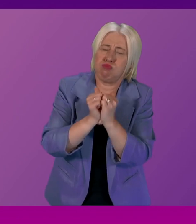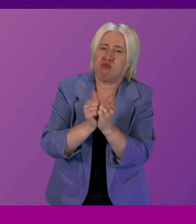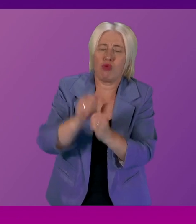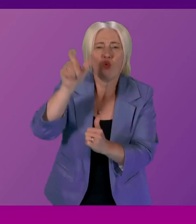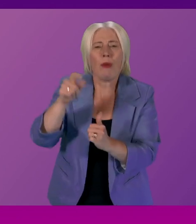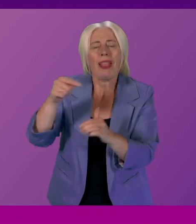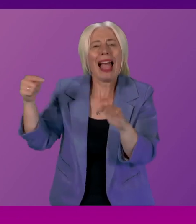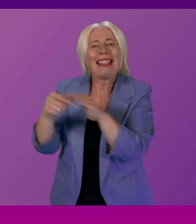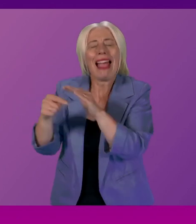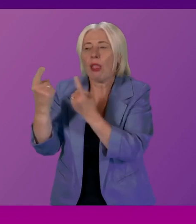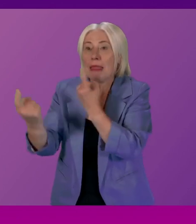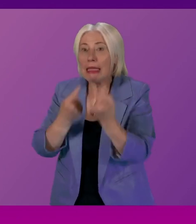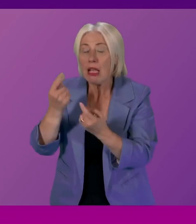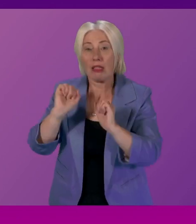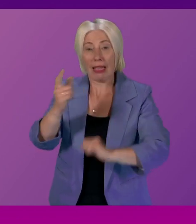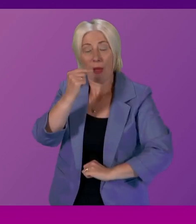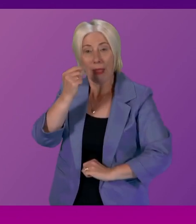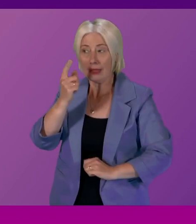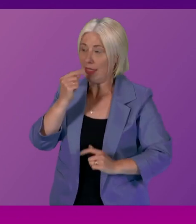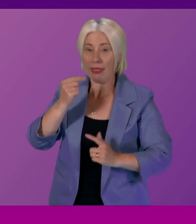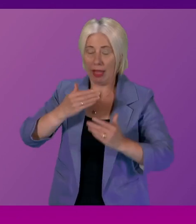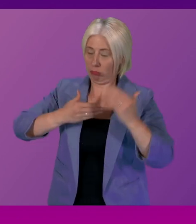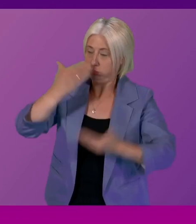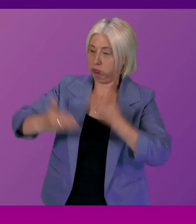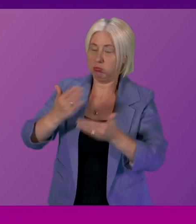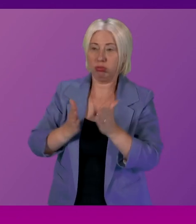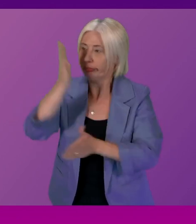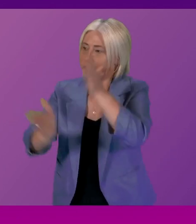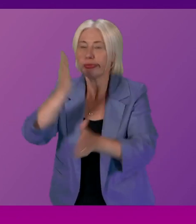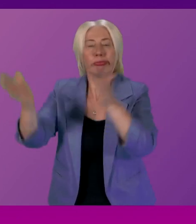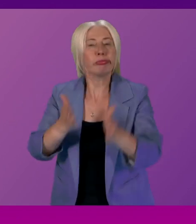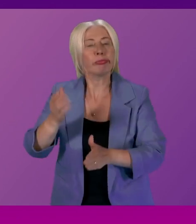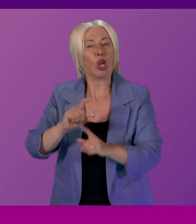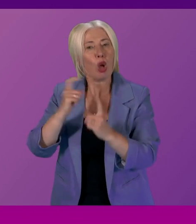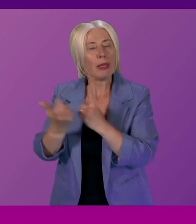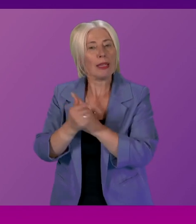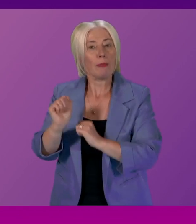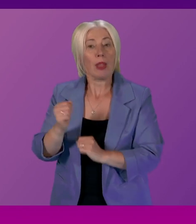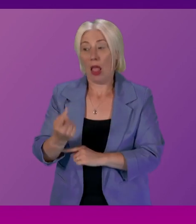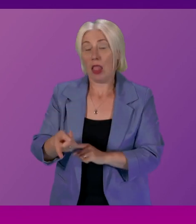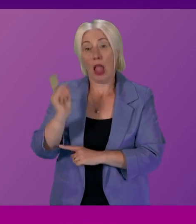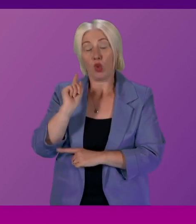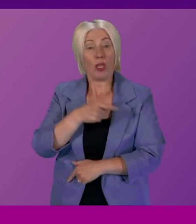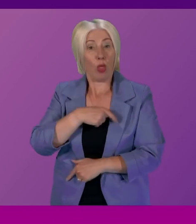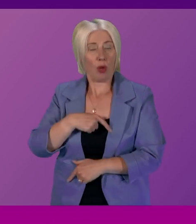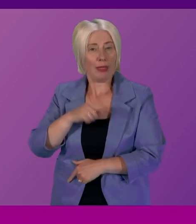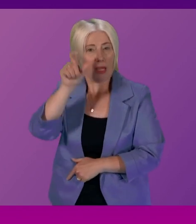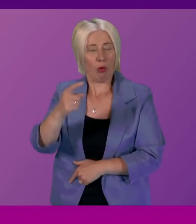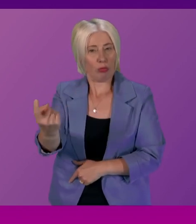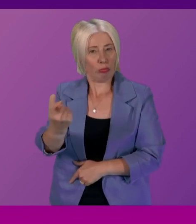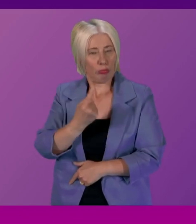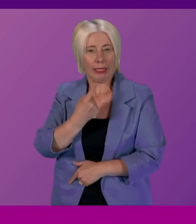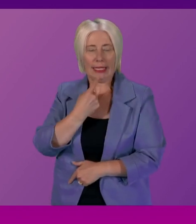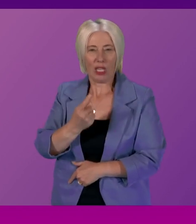asylum seekers and their ability to live and operate within the community and Paul Sweeney brought to the committee last week an example of one